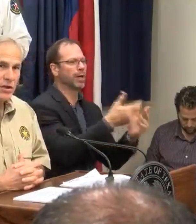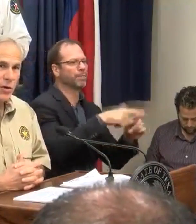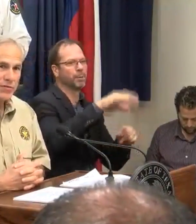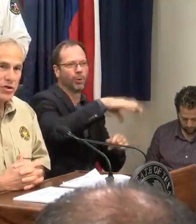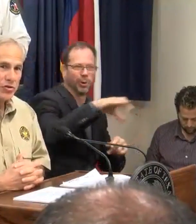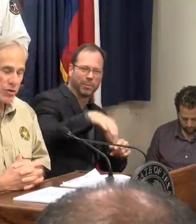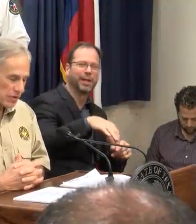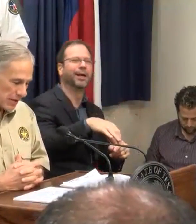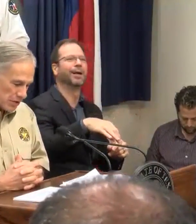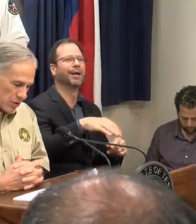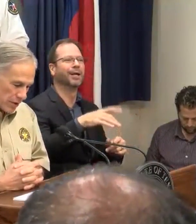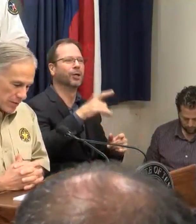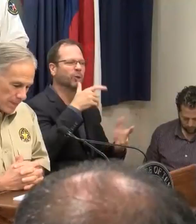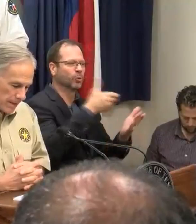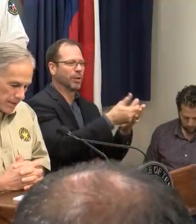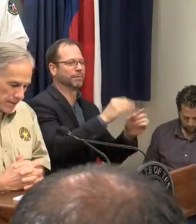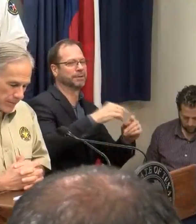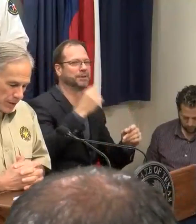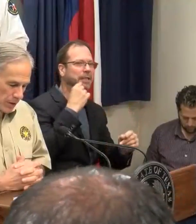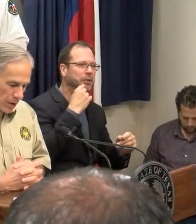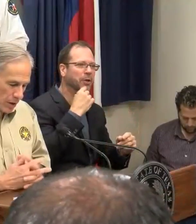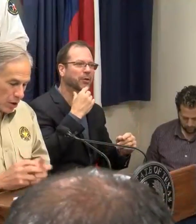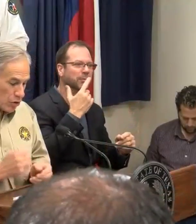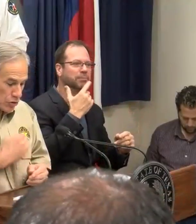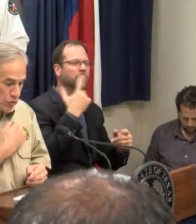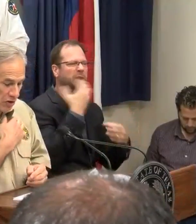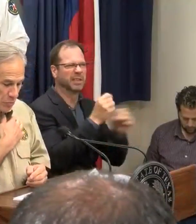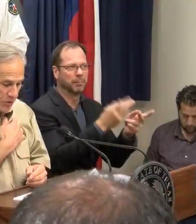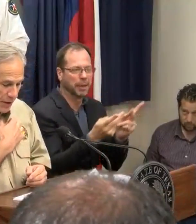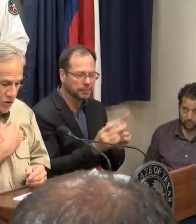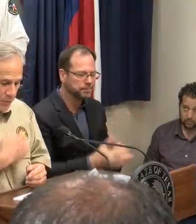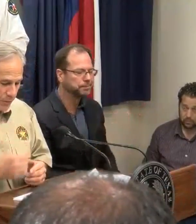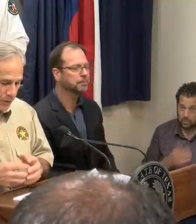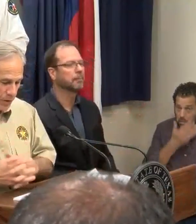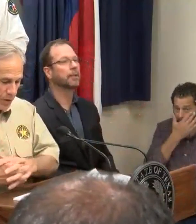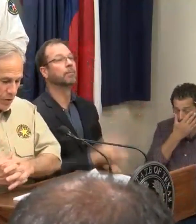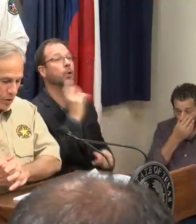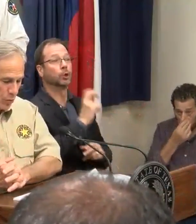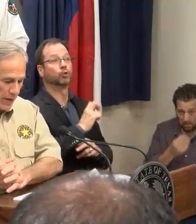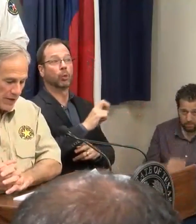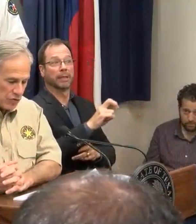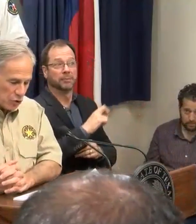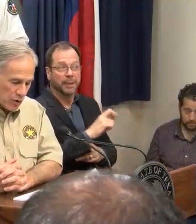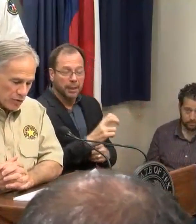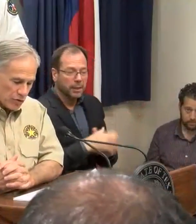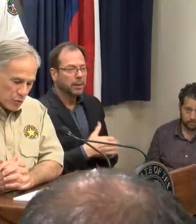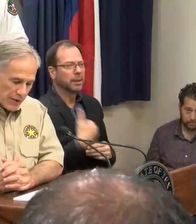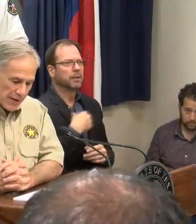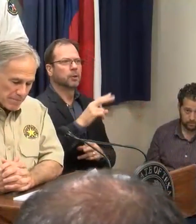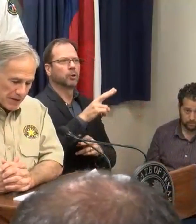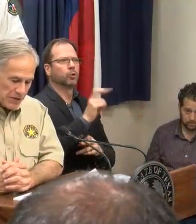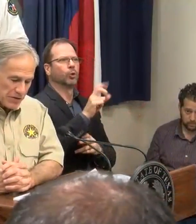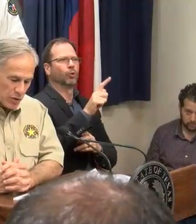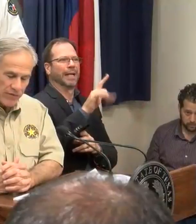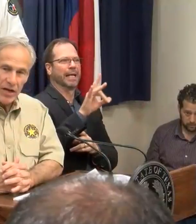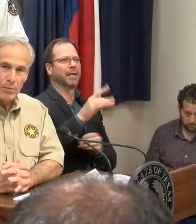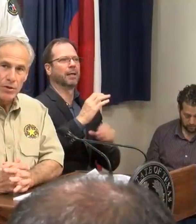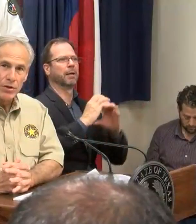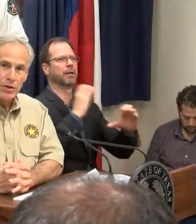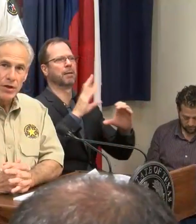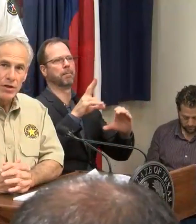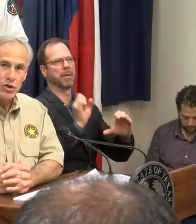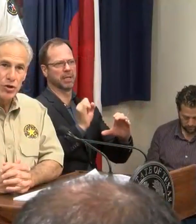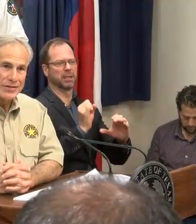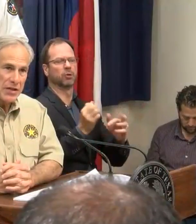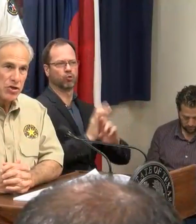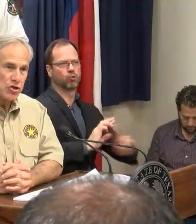who have shelter in San Antonio. On transportation, we have 228 buses that are available